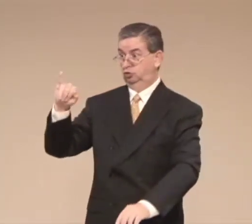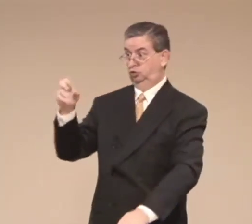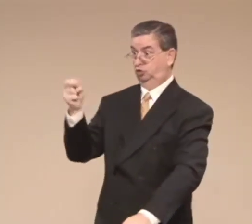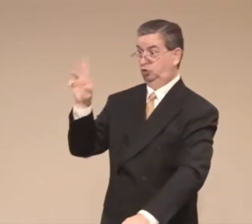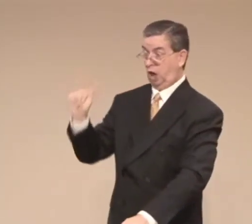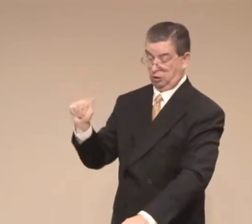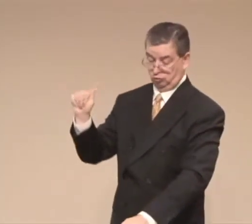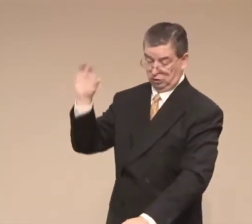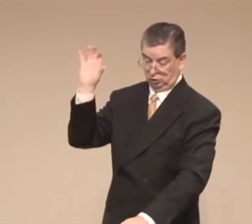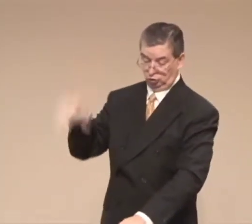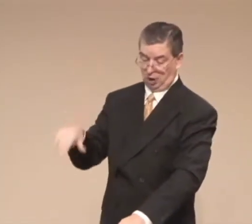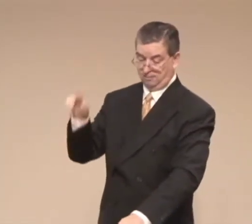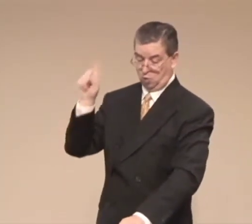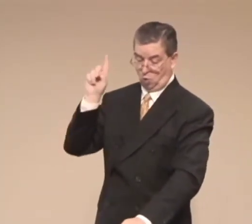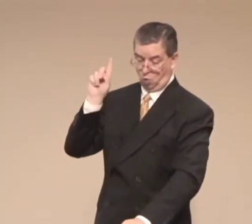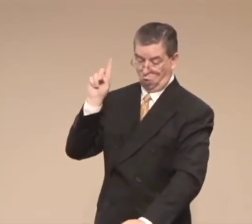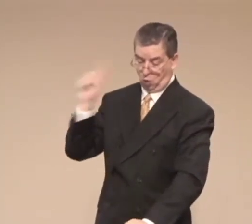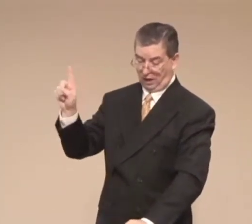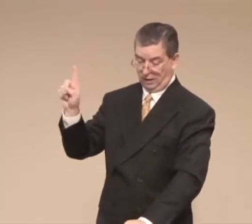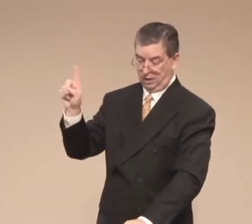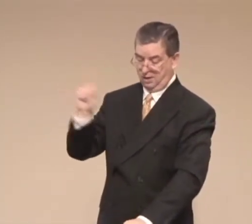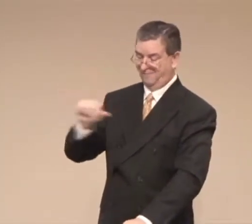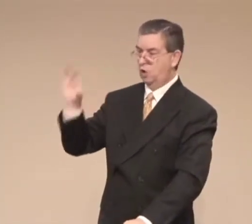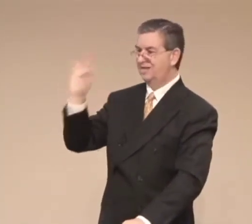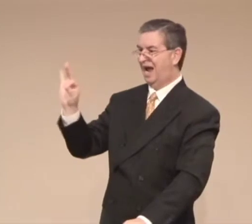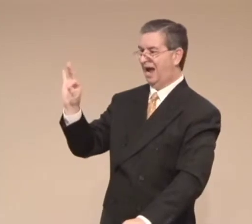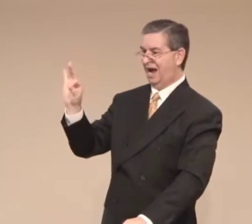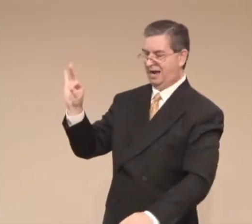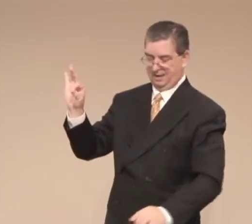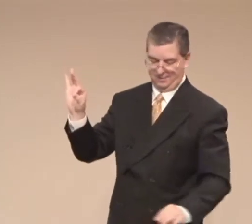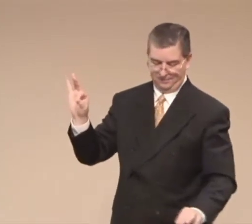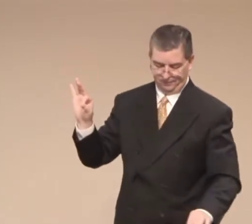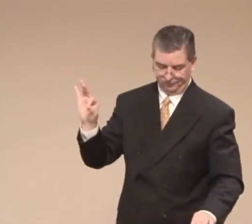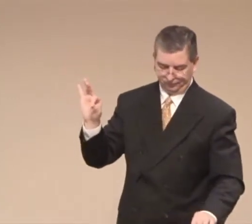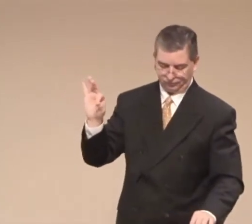The first one is Joshua. Chapter 1, verse 9.